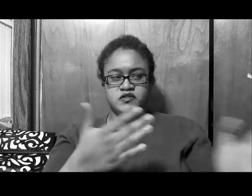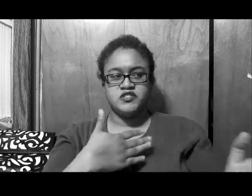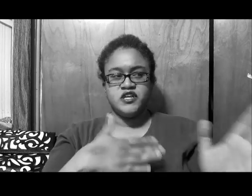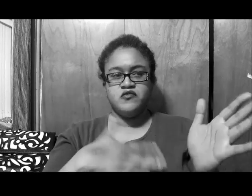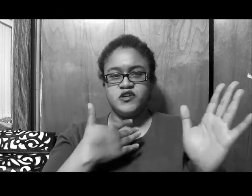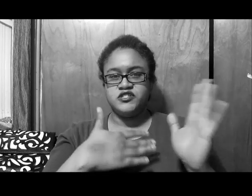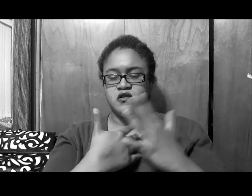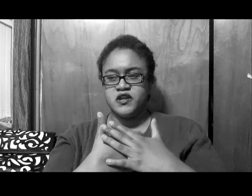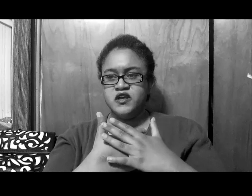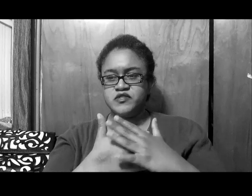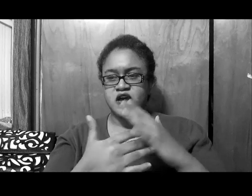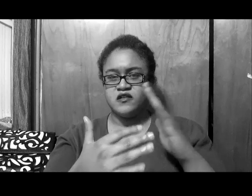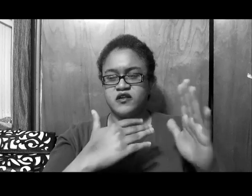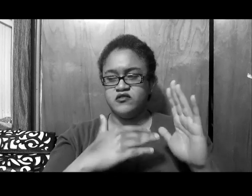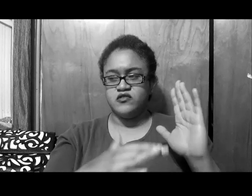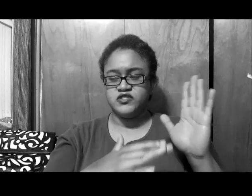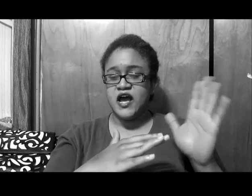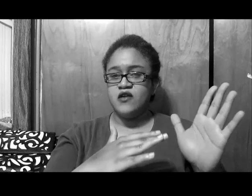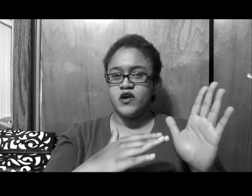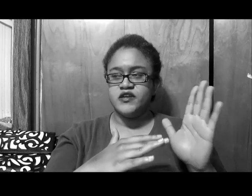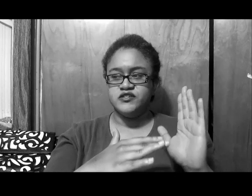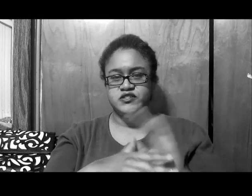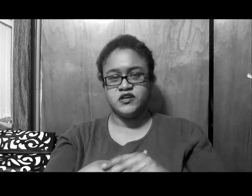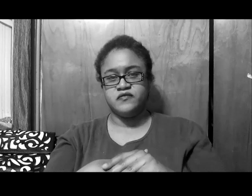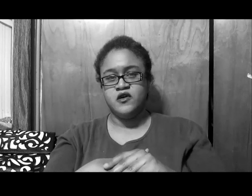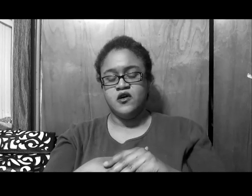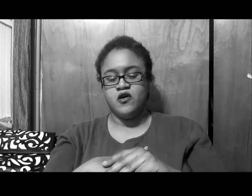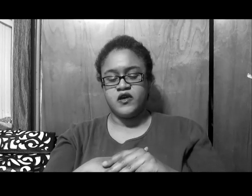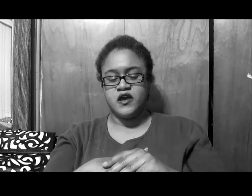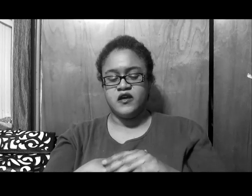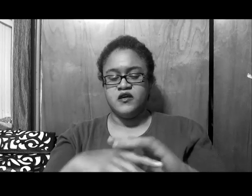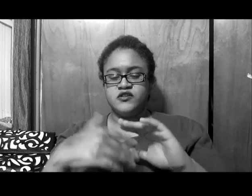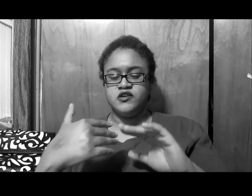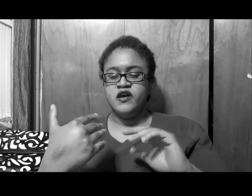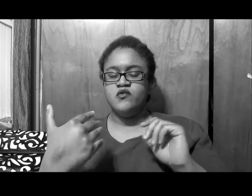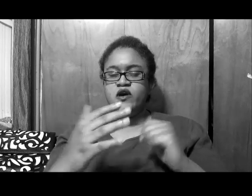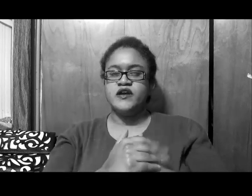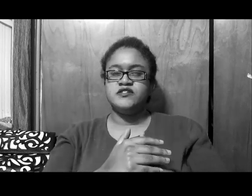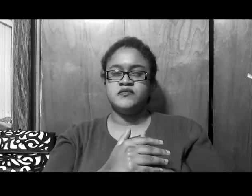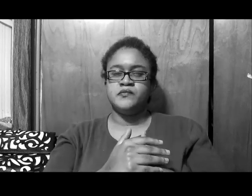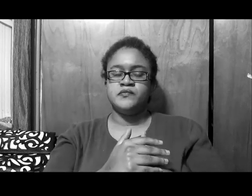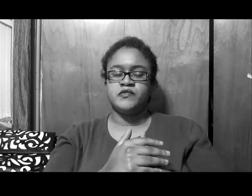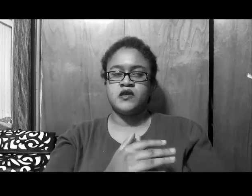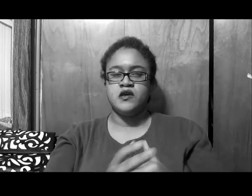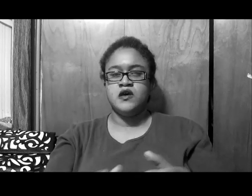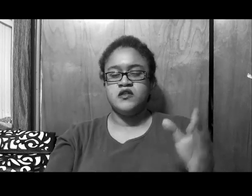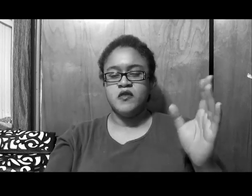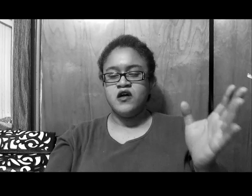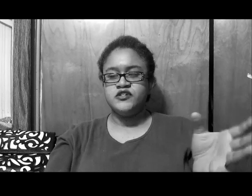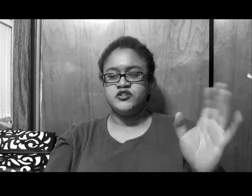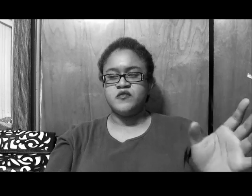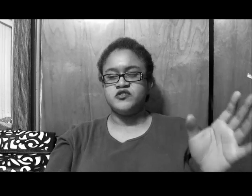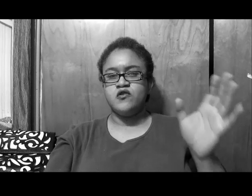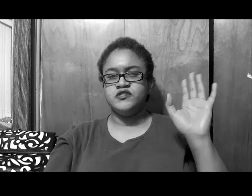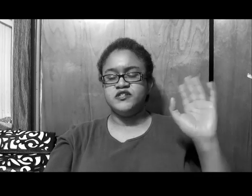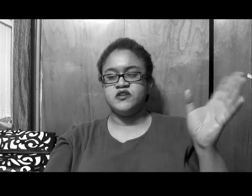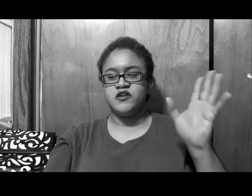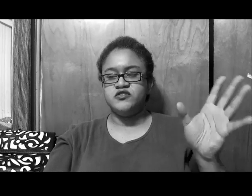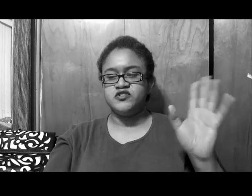just saying, the way she's talking to him is kind of like, you know, sideways, and stuff, okay, so, anyways, the Marlowe issue comes, of course, needs to come out, you know, some